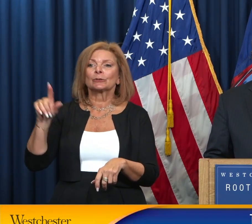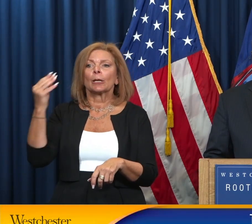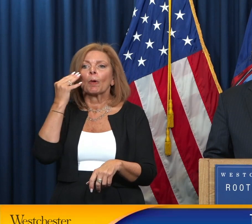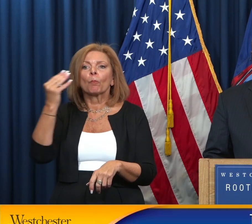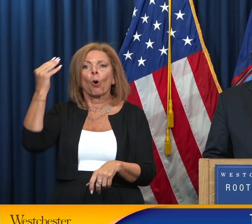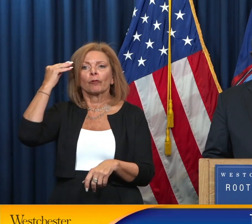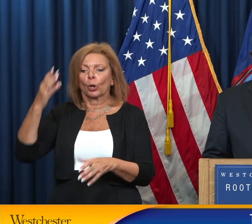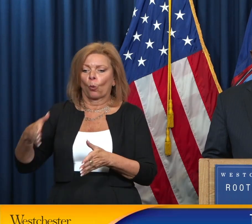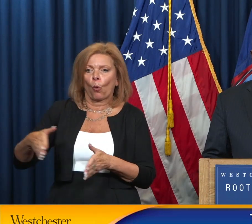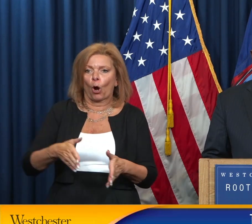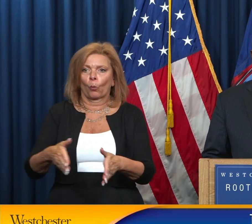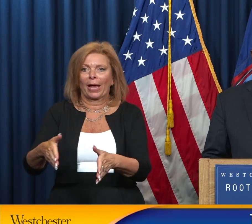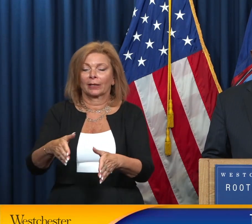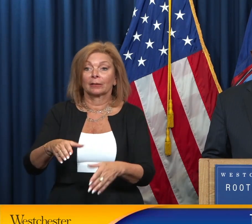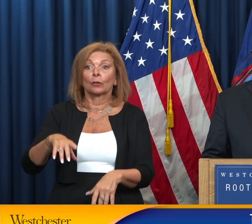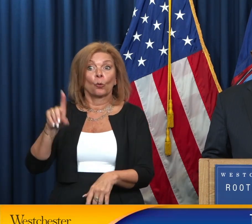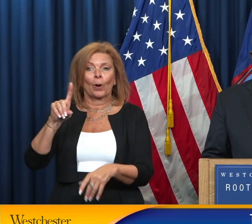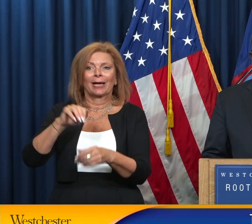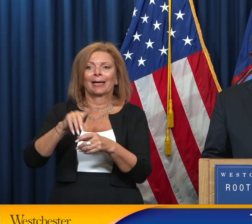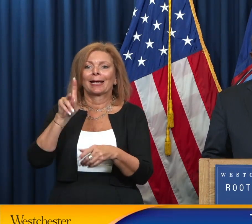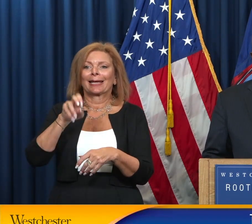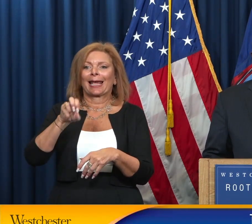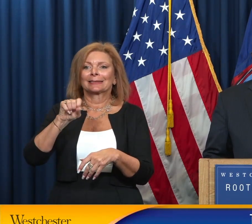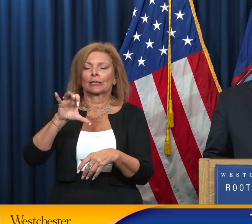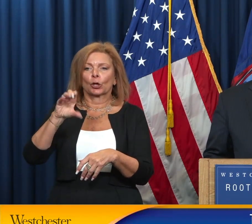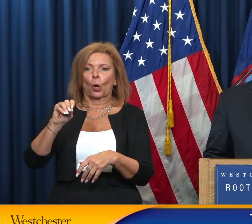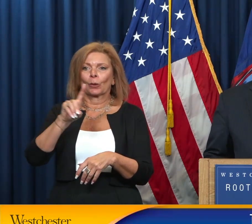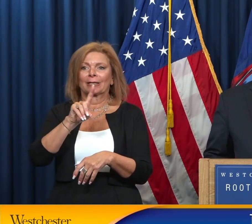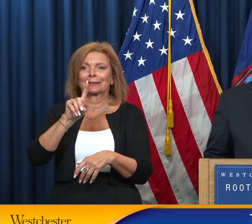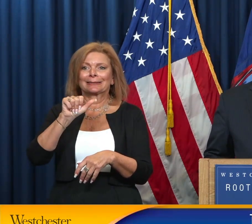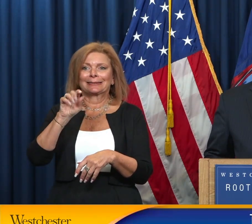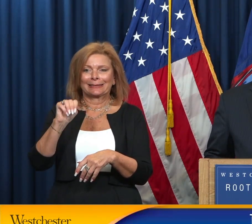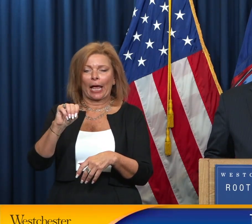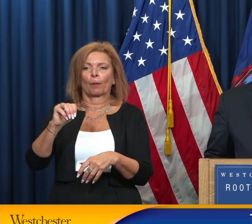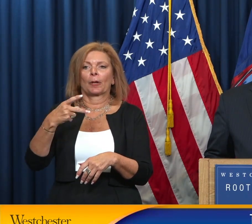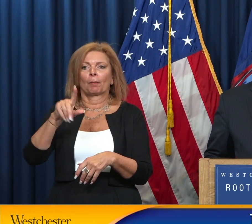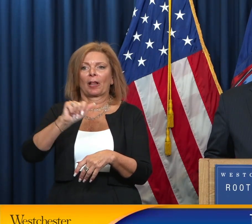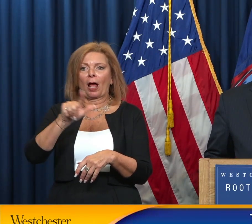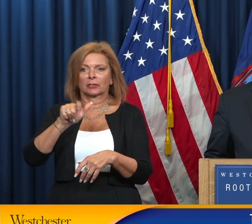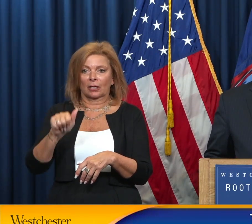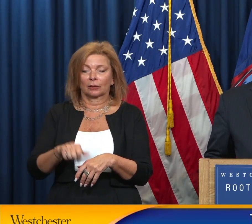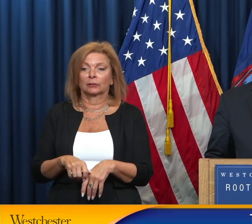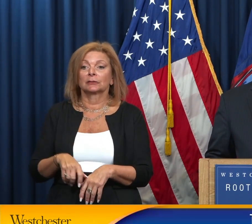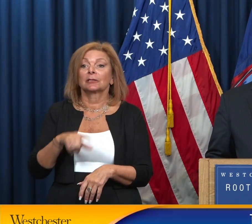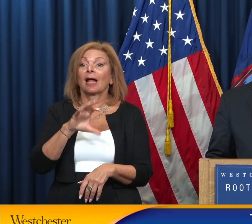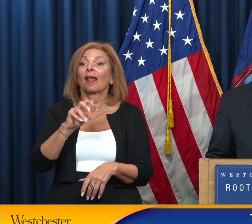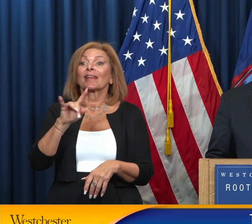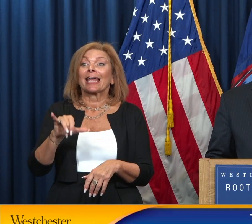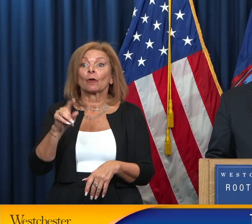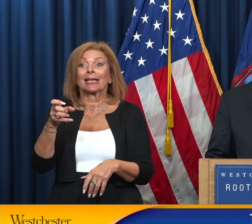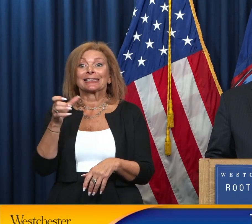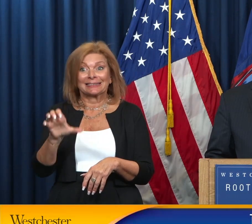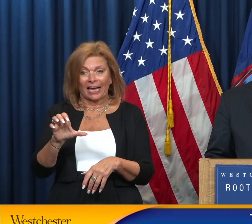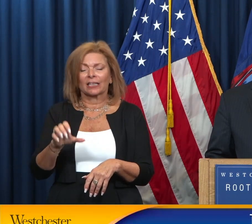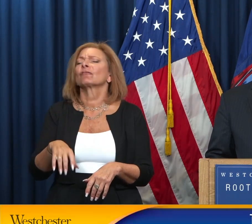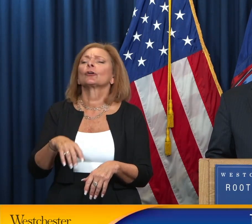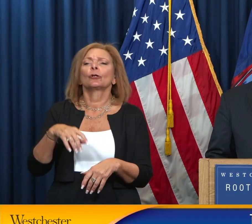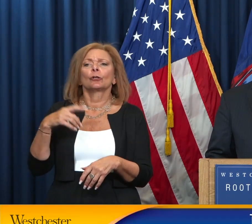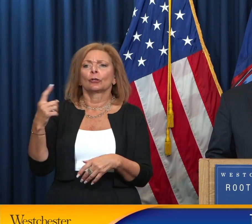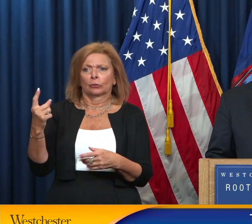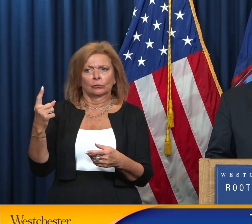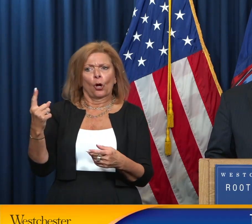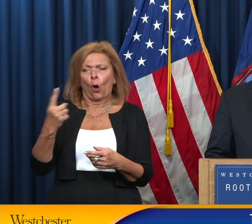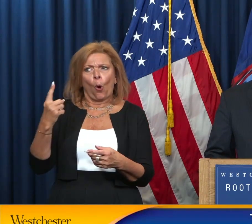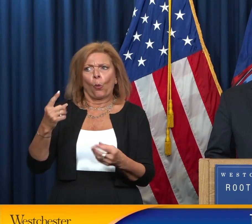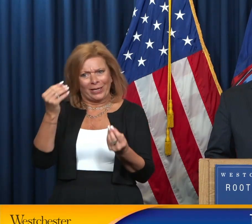Walkway at the Kensal Code Dam Plaza. The county, County Executive Vladimir always points out for everyone and will say it again, the reason the county